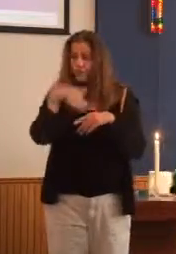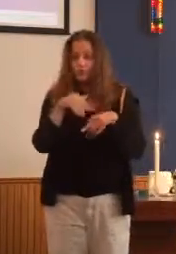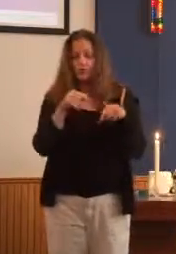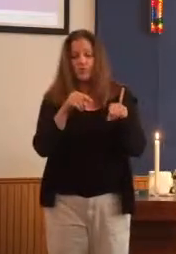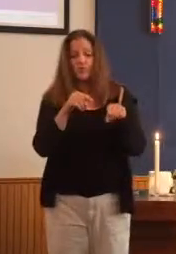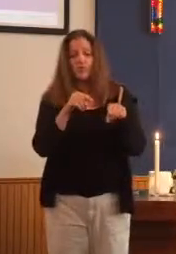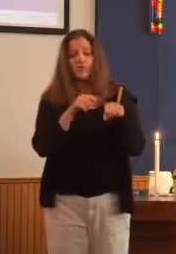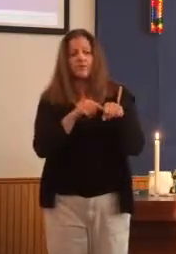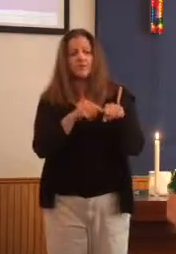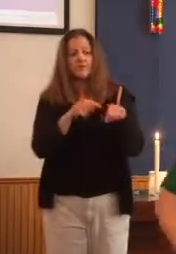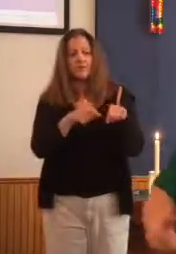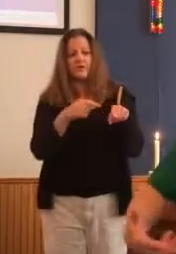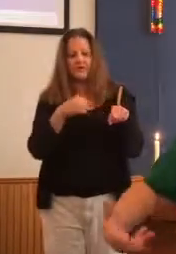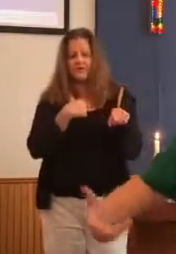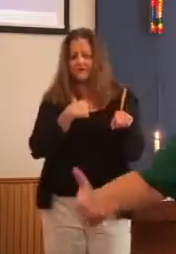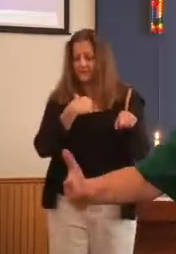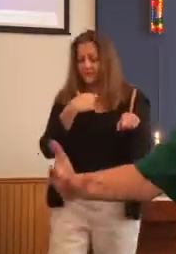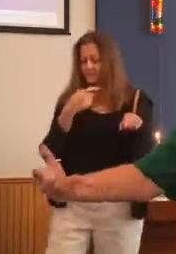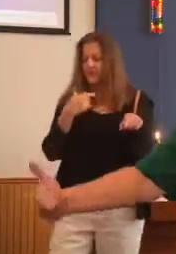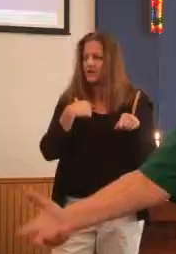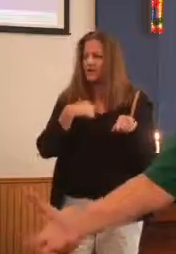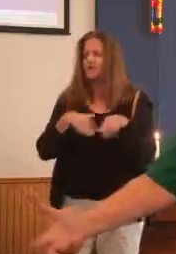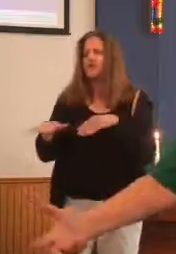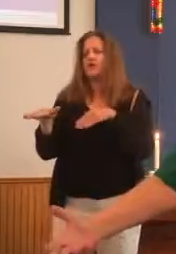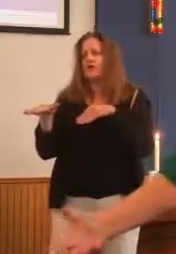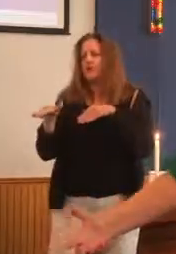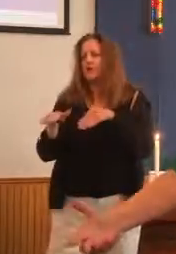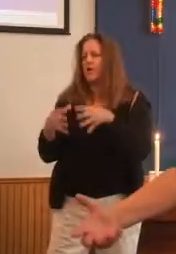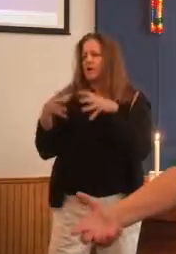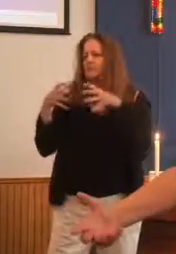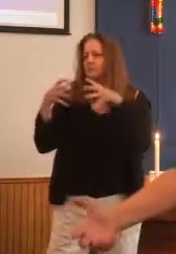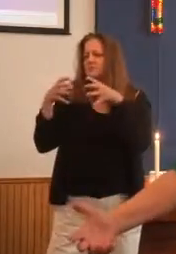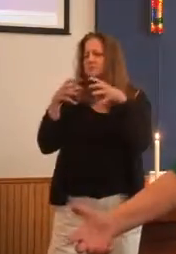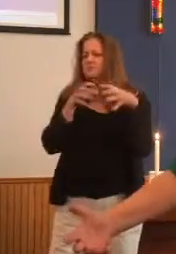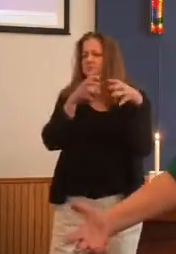and we came across the desert and then they slew all the Canaanites?